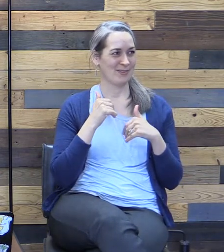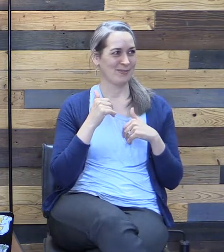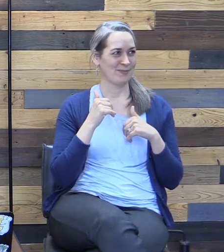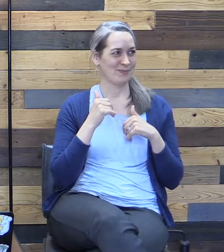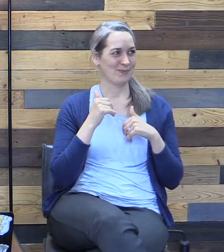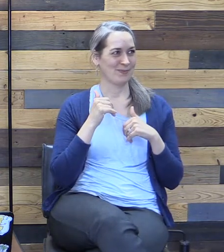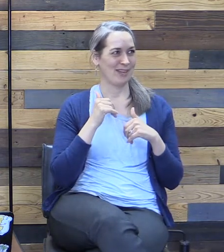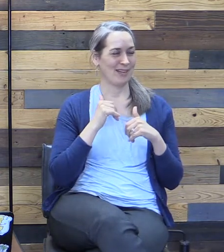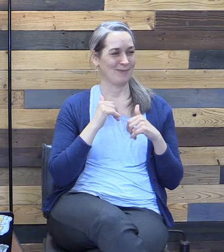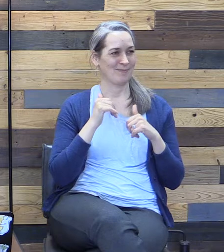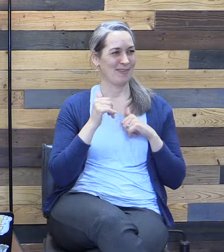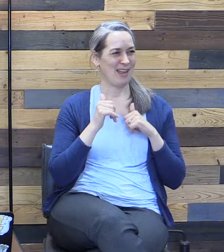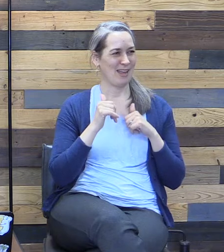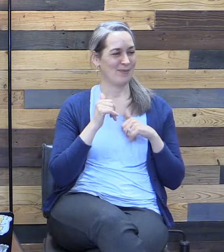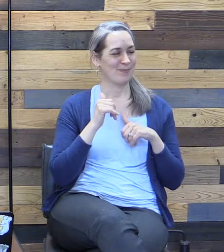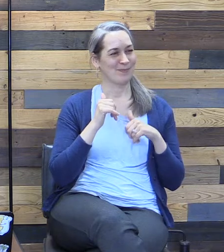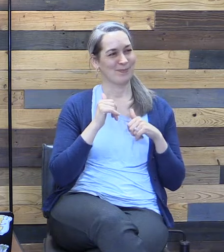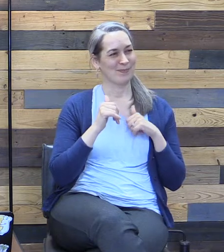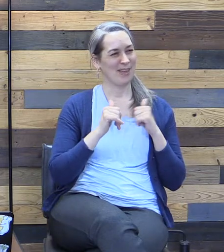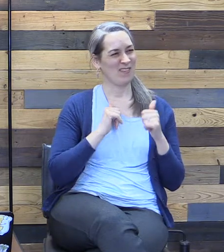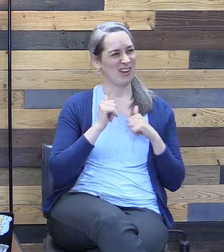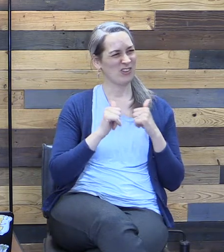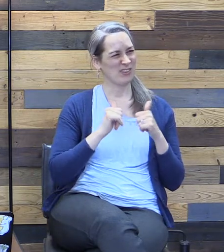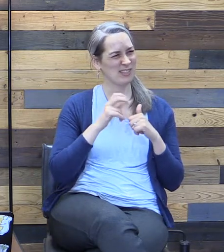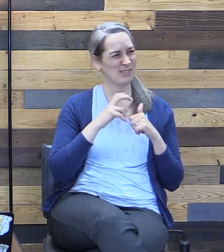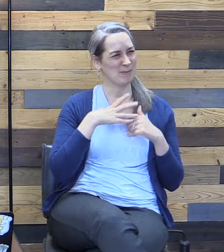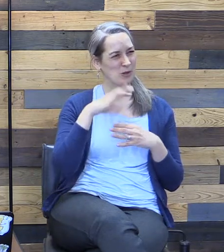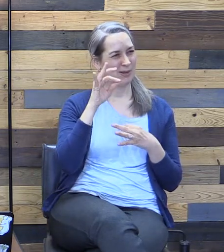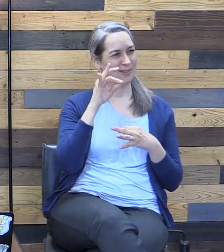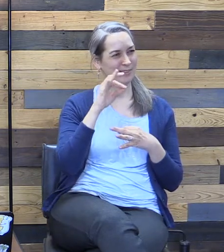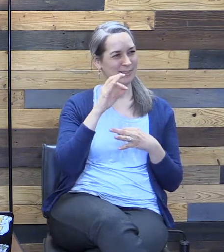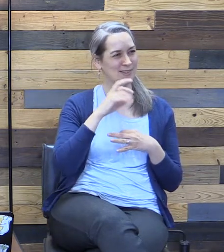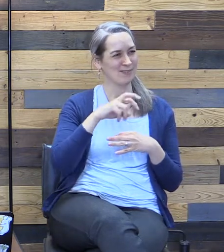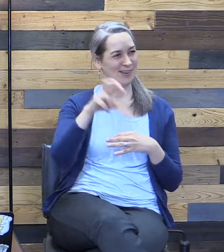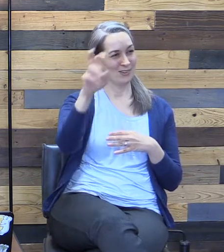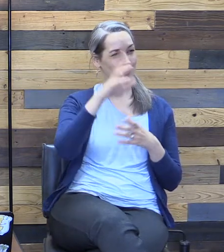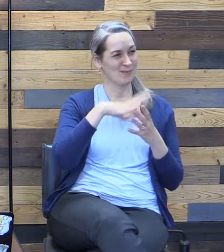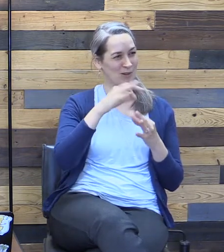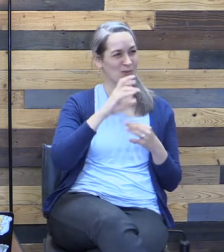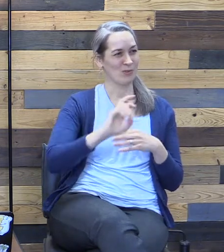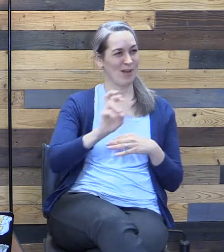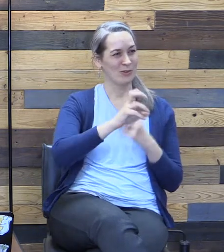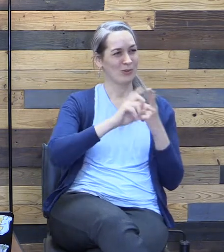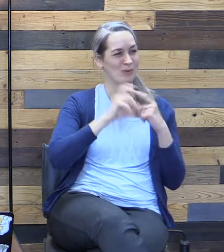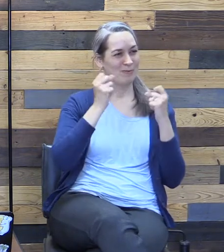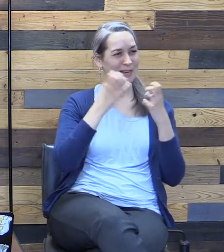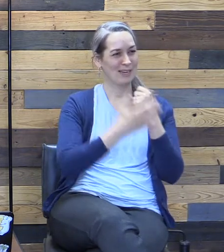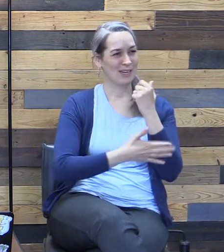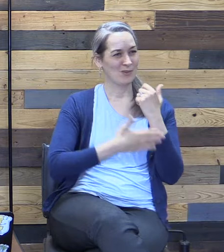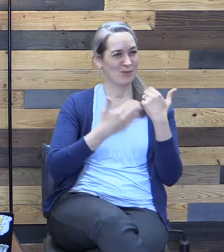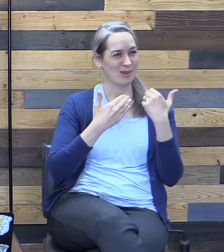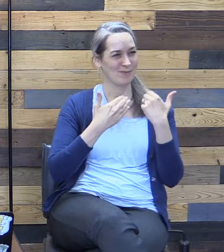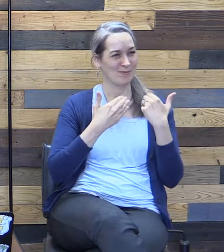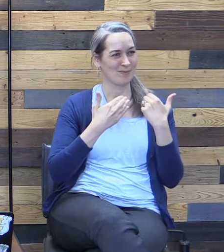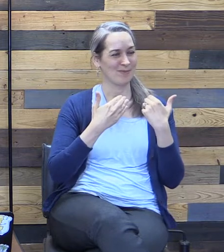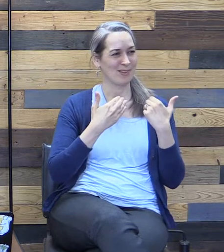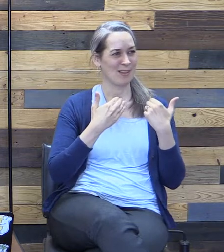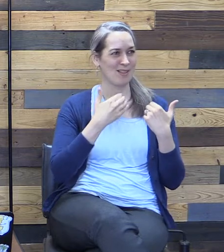She's traveled to various countries and has a special heart for Japan. She's learned the language,